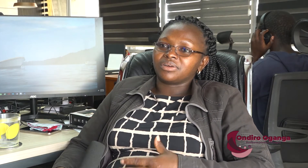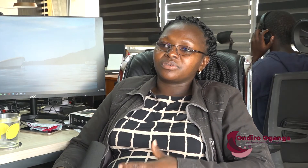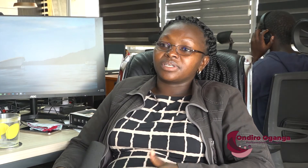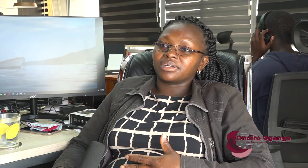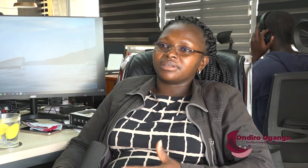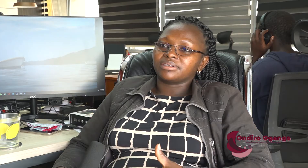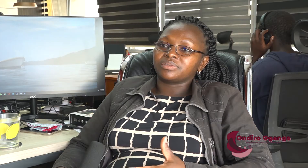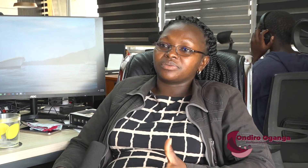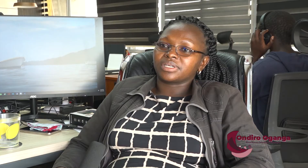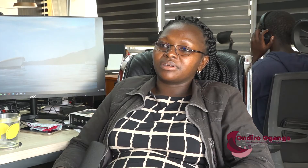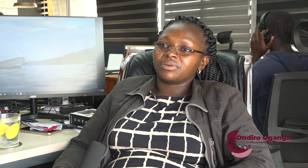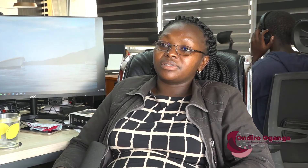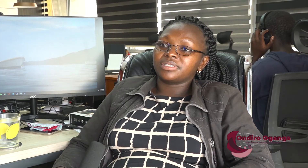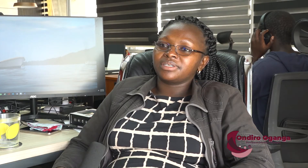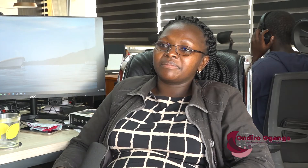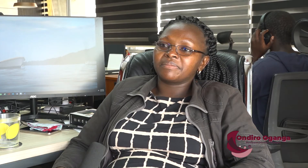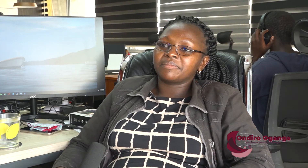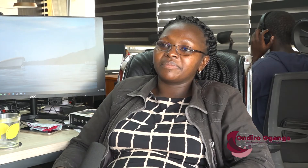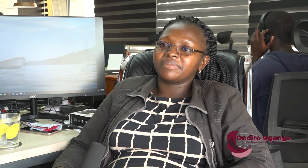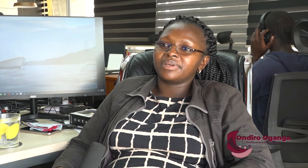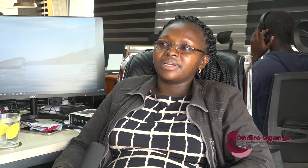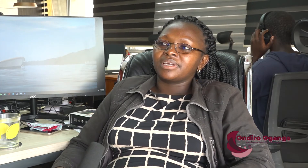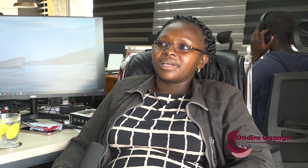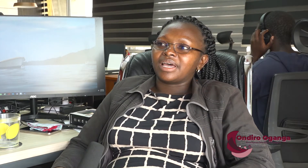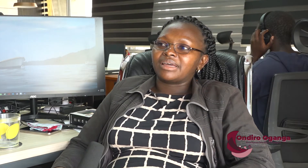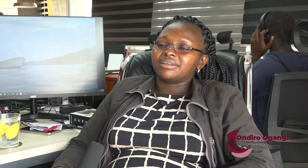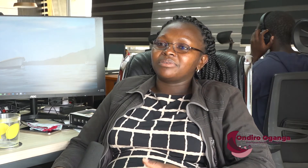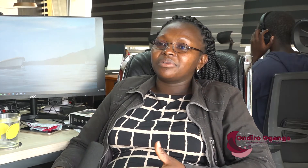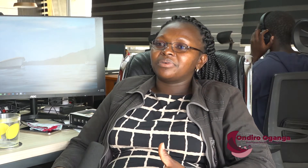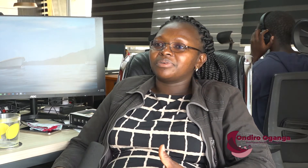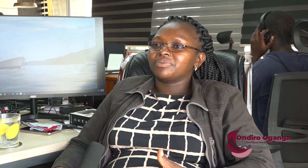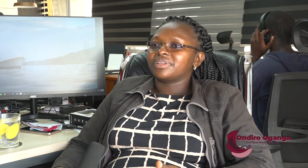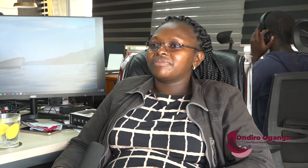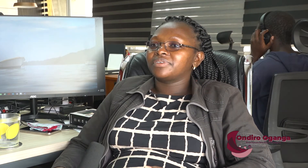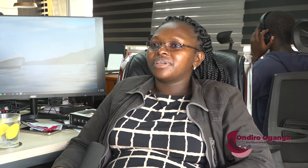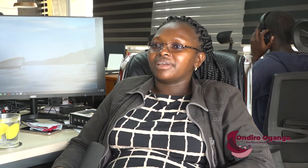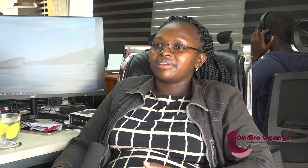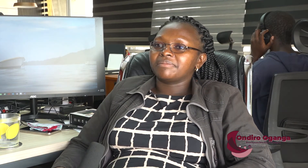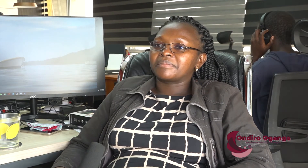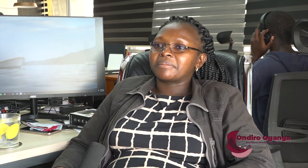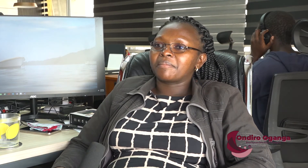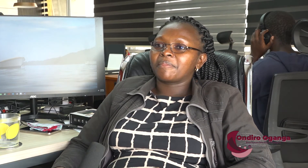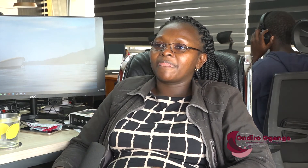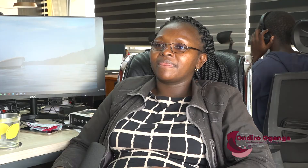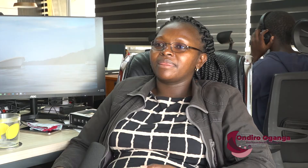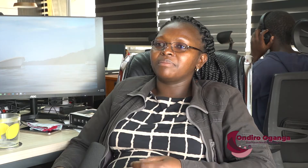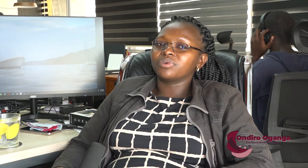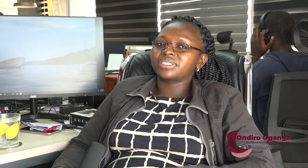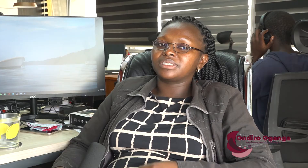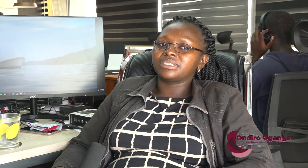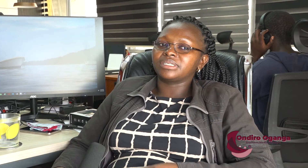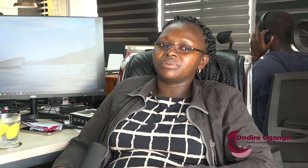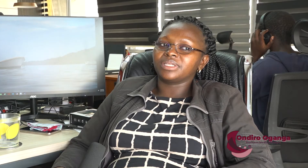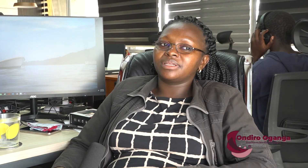now to technology. And you know with the VI, they mostly deal with